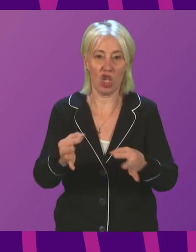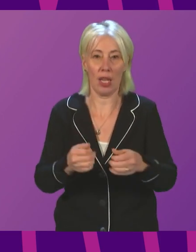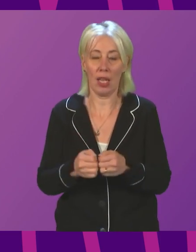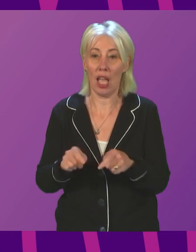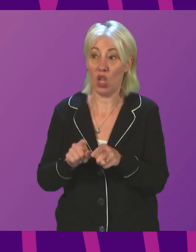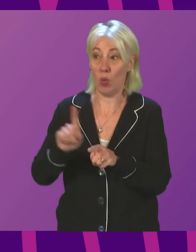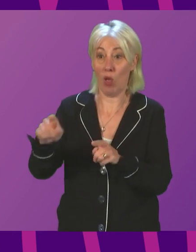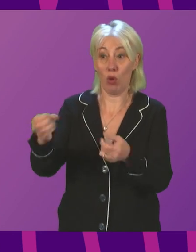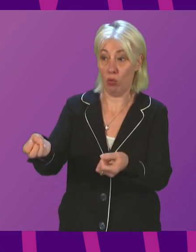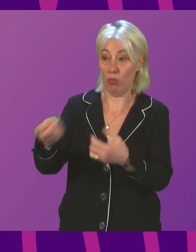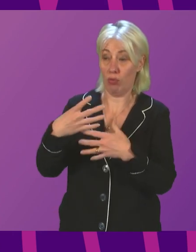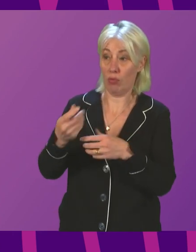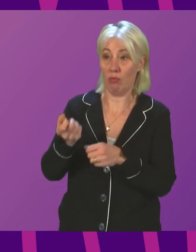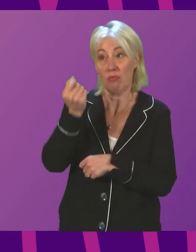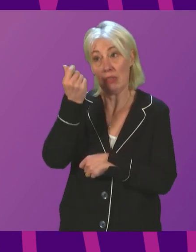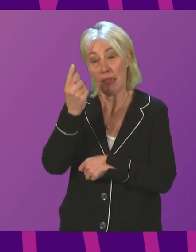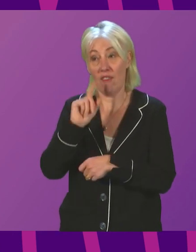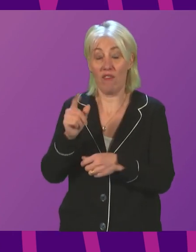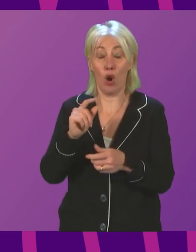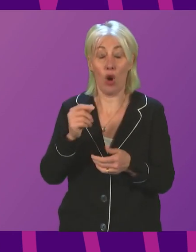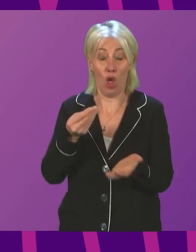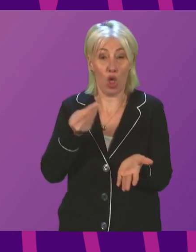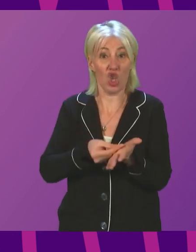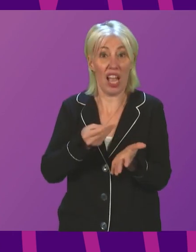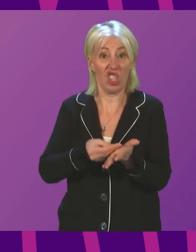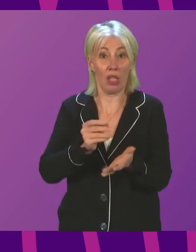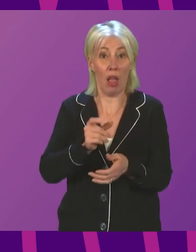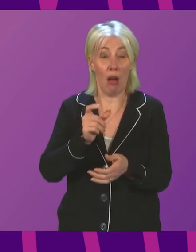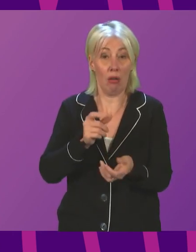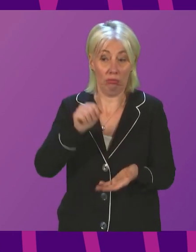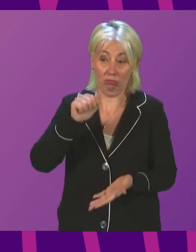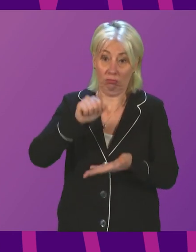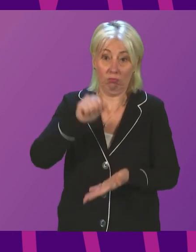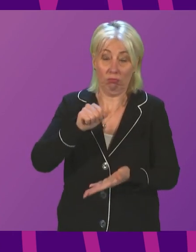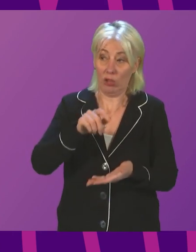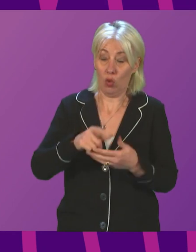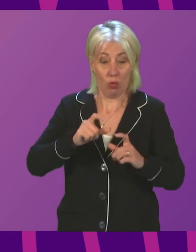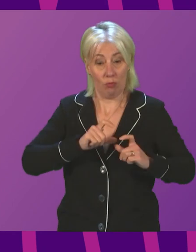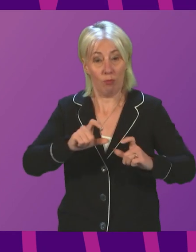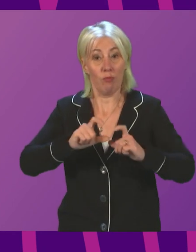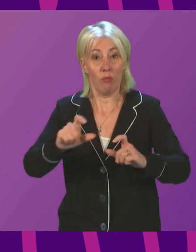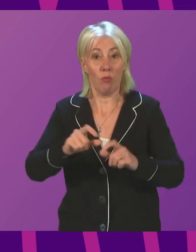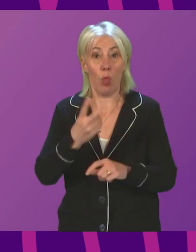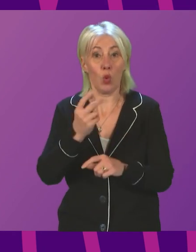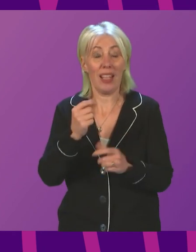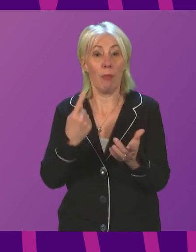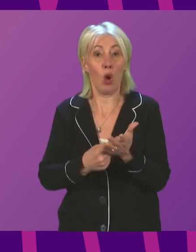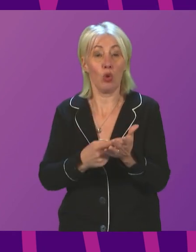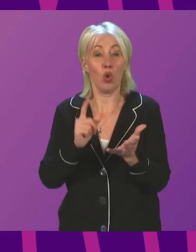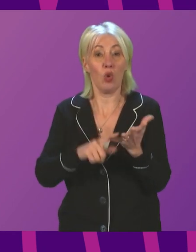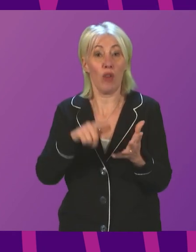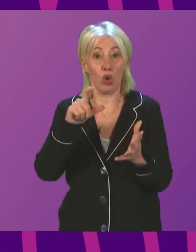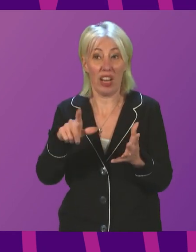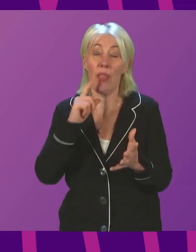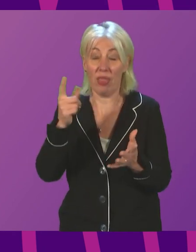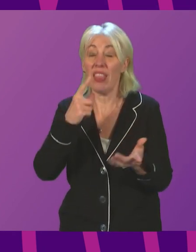that Clare Adamson has made of the Chancellor maintaining the uplift to universal credit would assist us